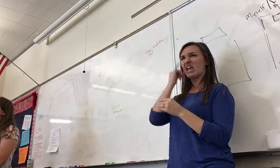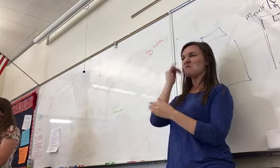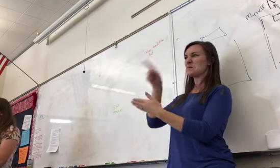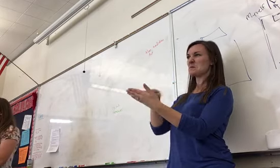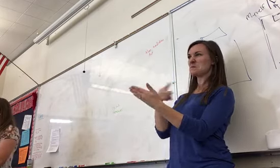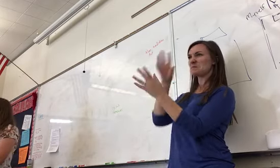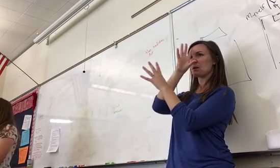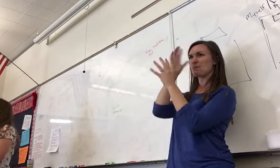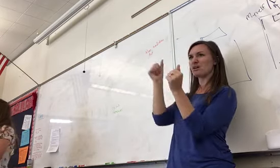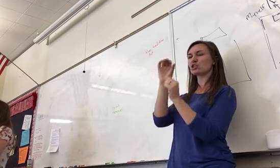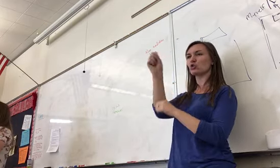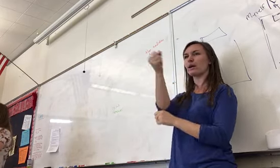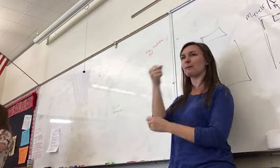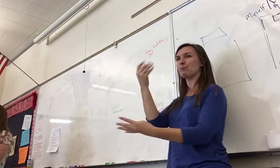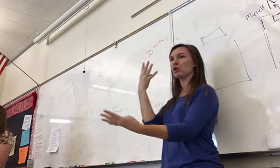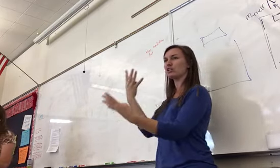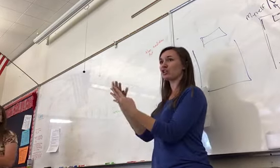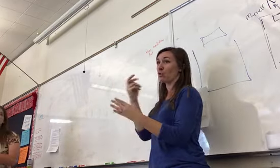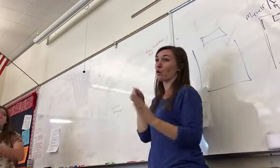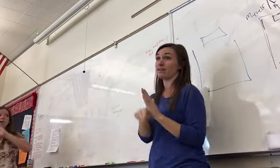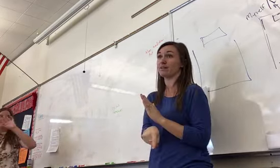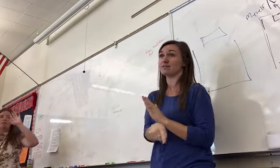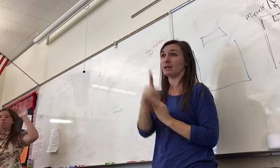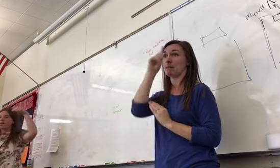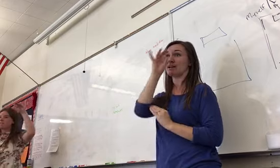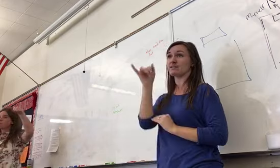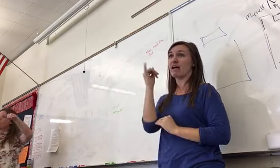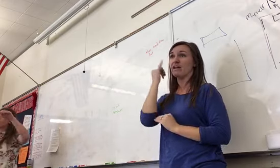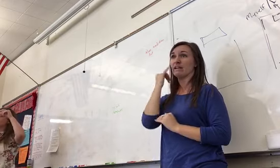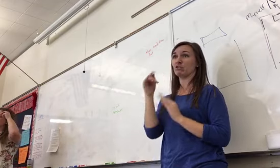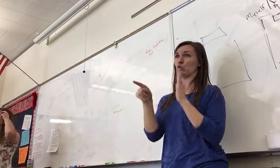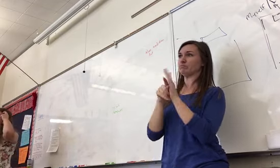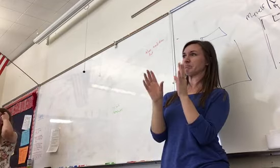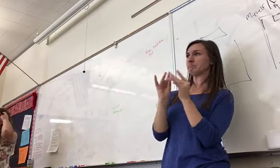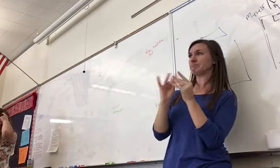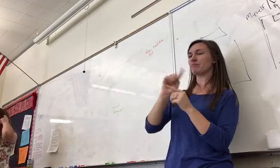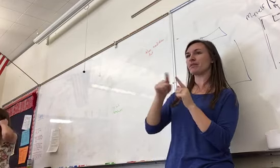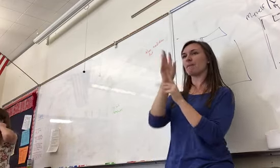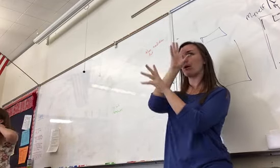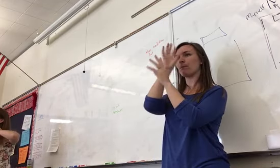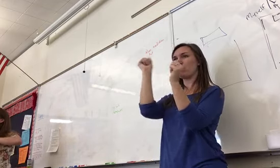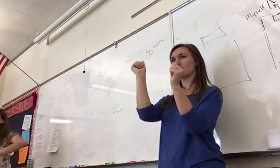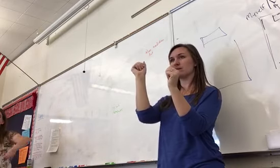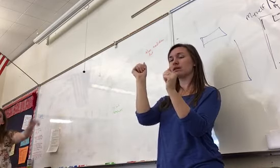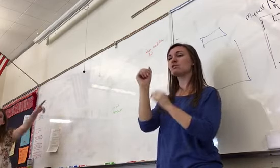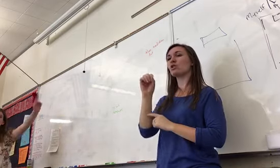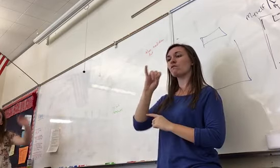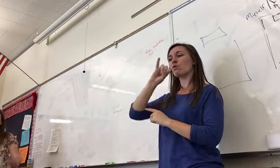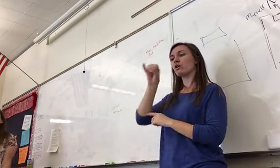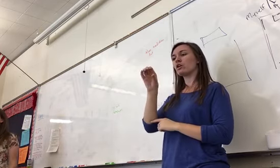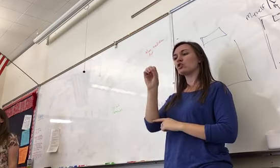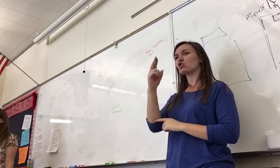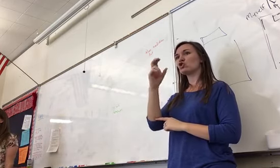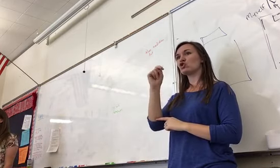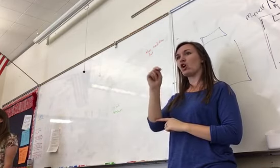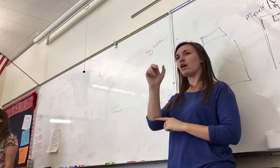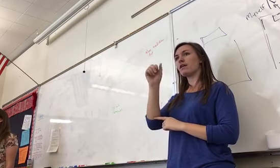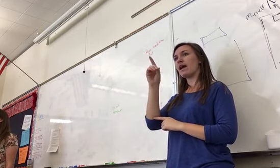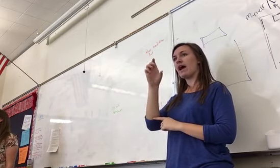for it. A lot of people, when the breaking point for John Adams' presidency is going to be saying that you're breaking the First